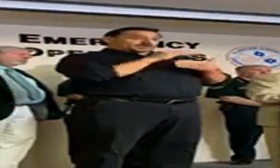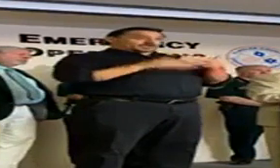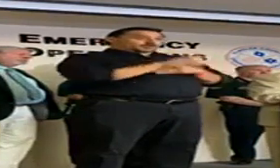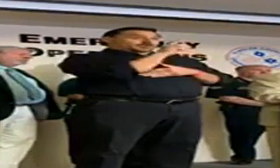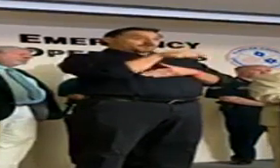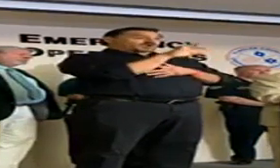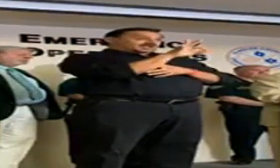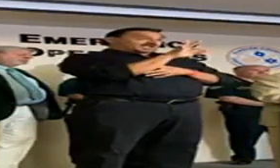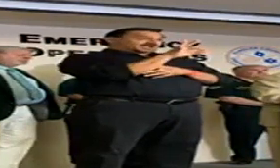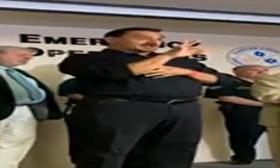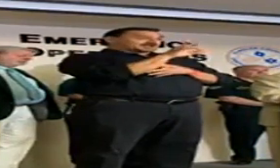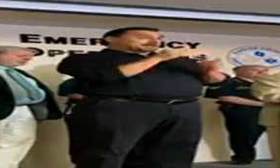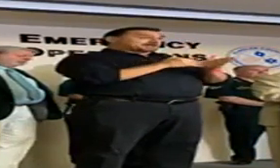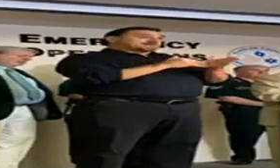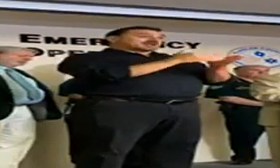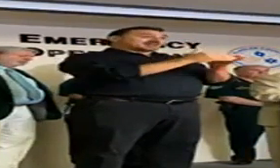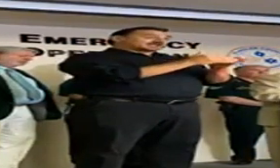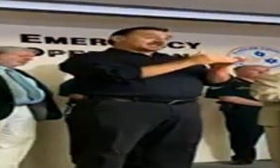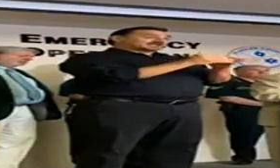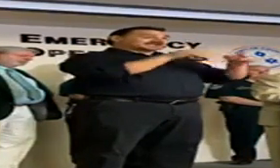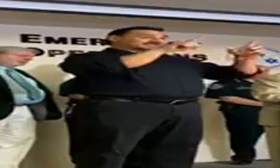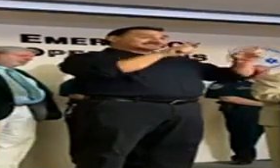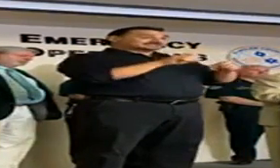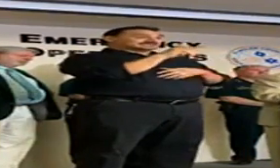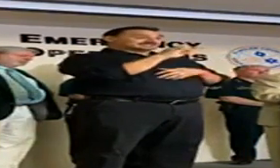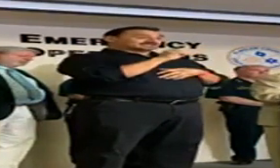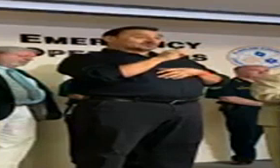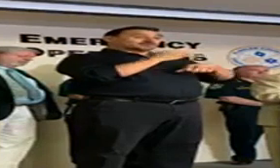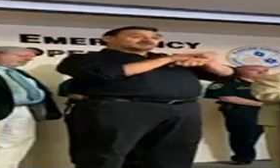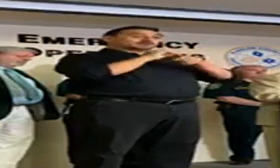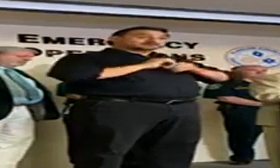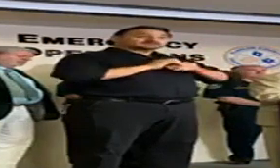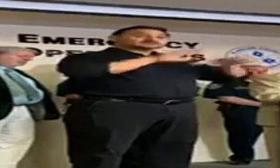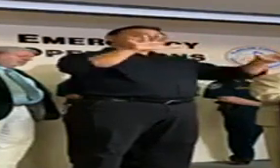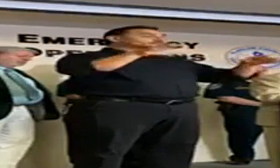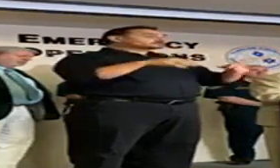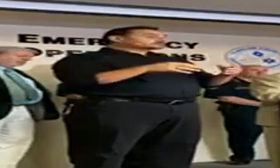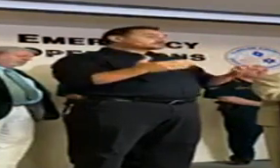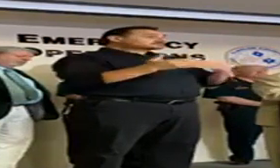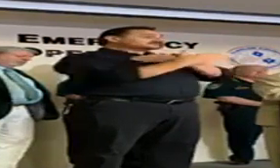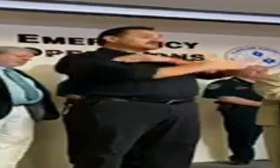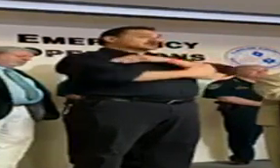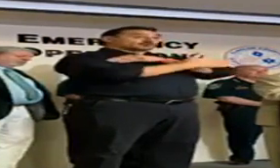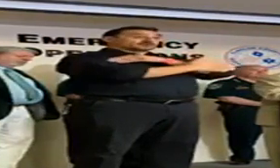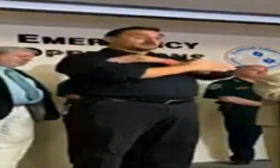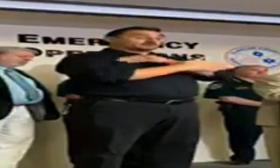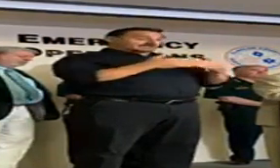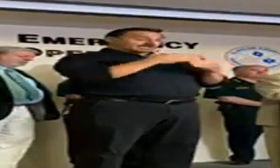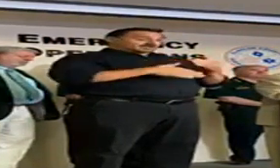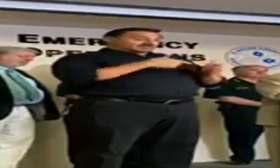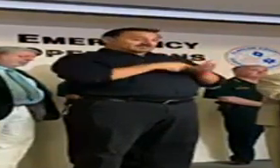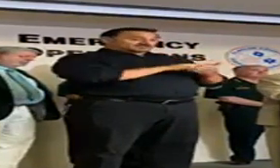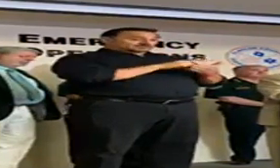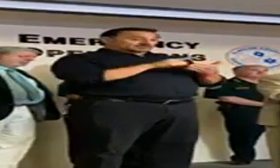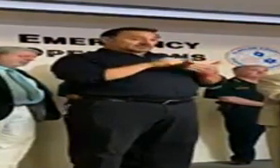.9 million test kits will be available nationwide. In the state of Florida, by the end of this week, we'll have